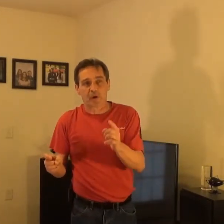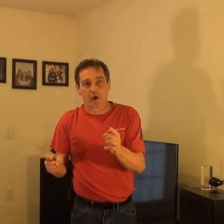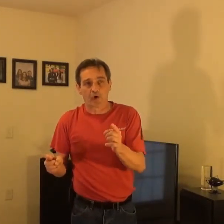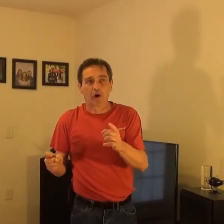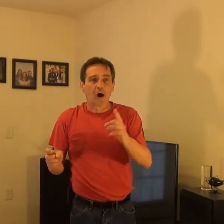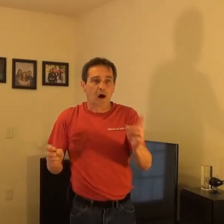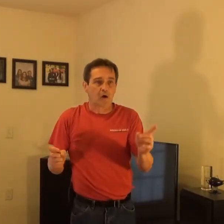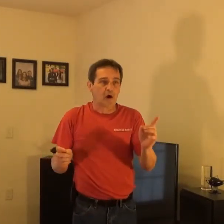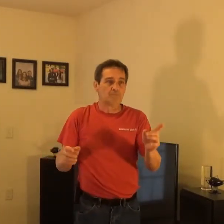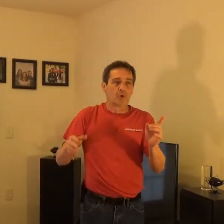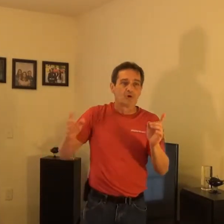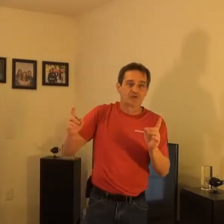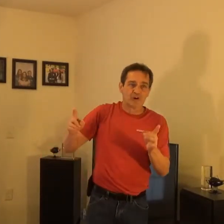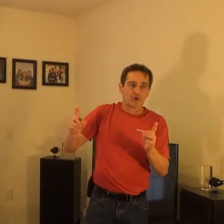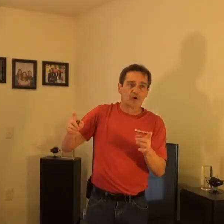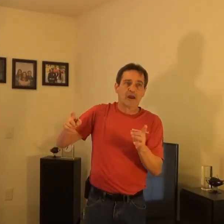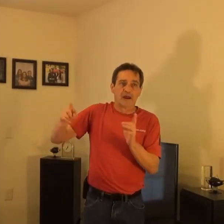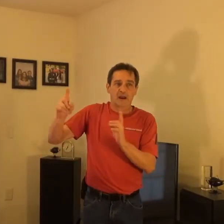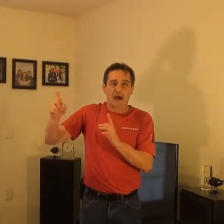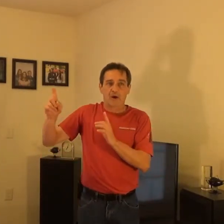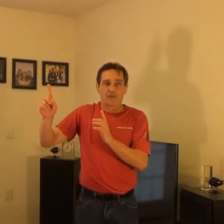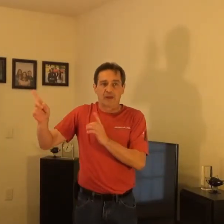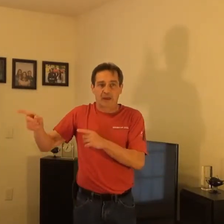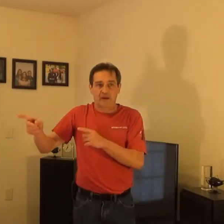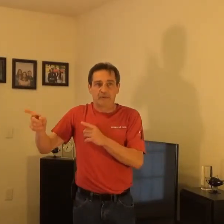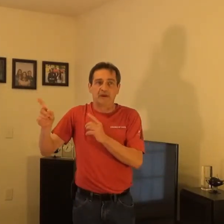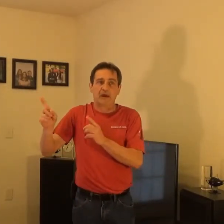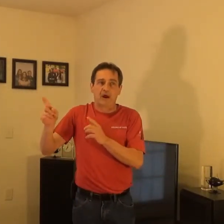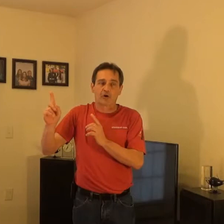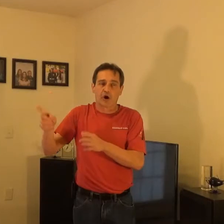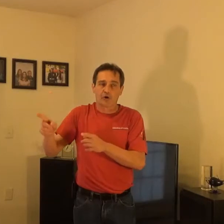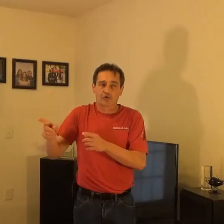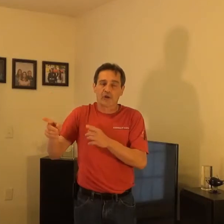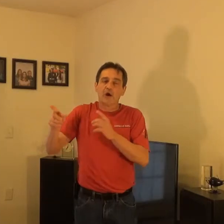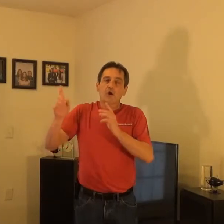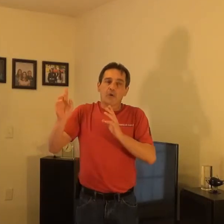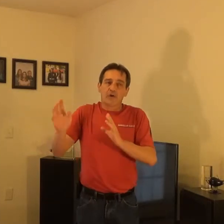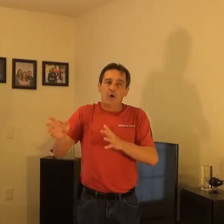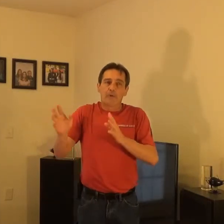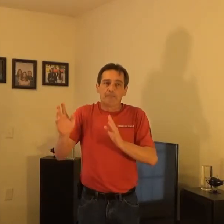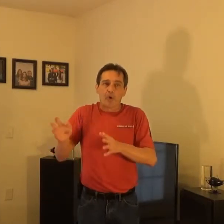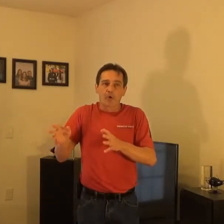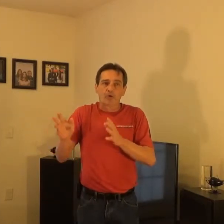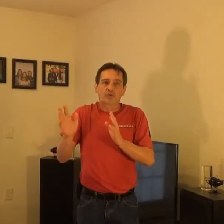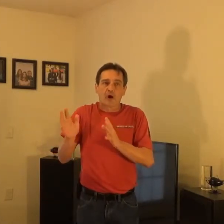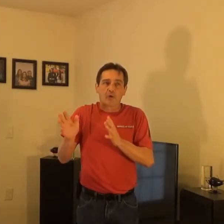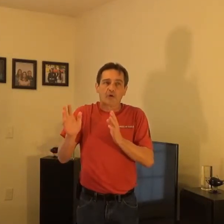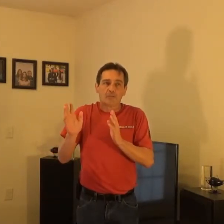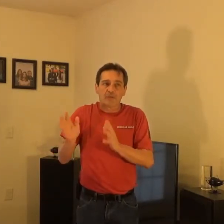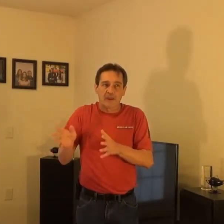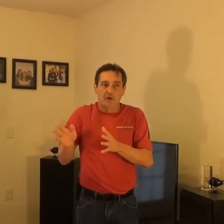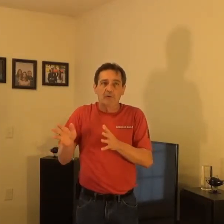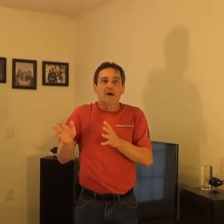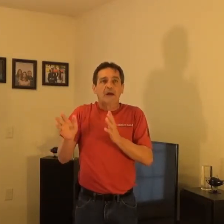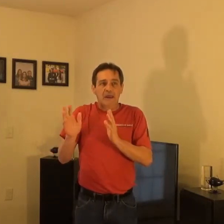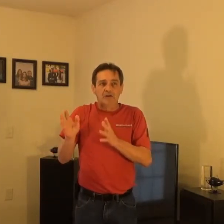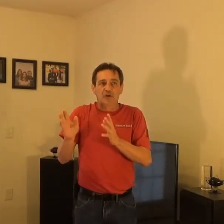murder our unborn children and allowing the enemy in our country with open borders, welcoming them into